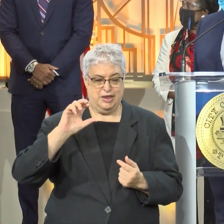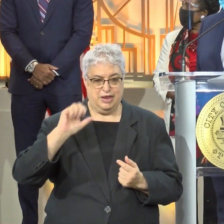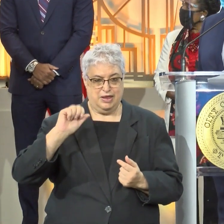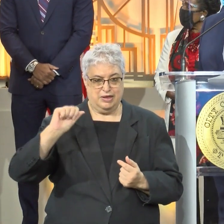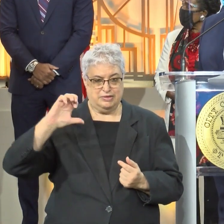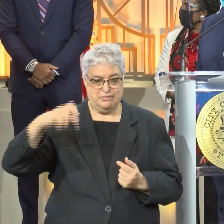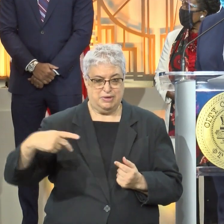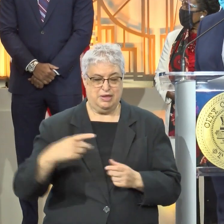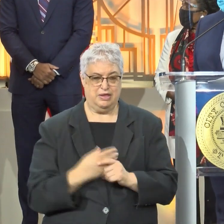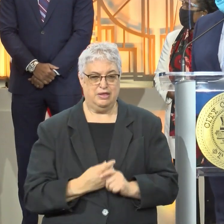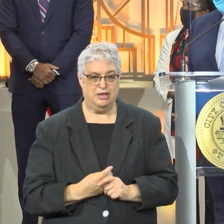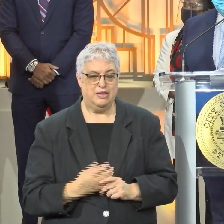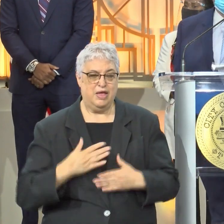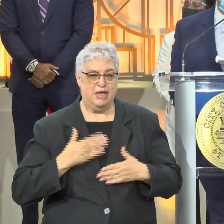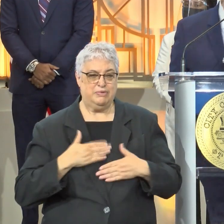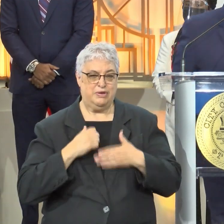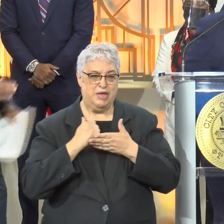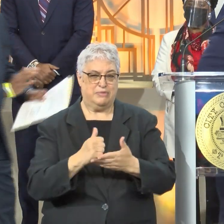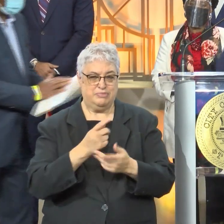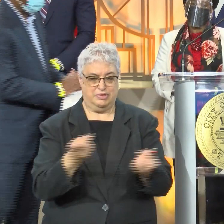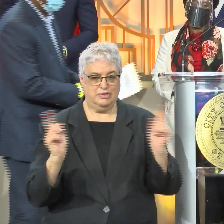it for this effort. Thank you so much.